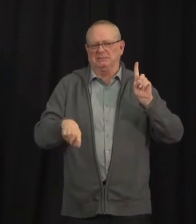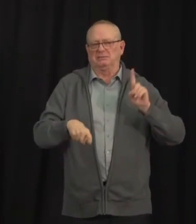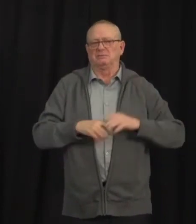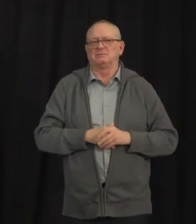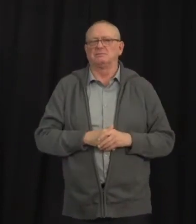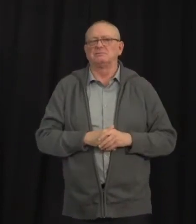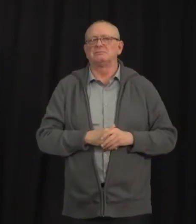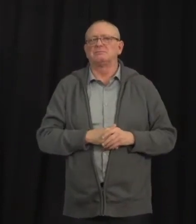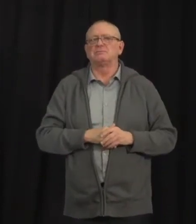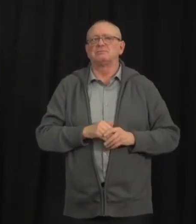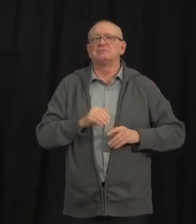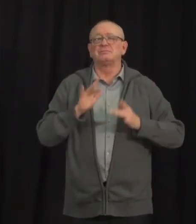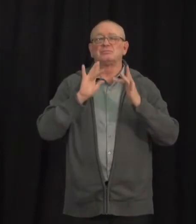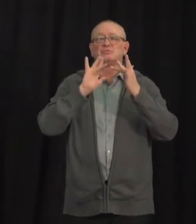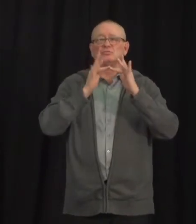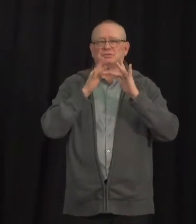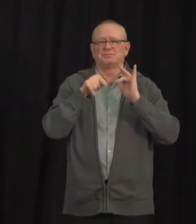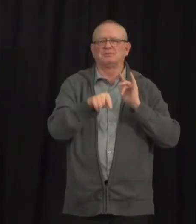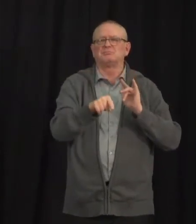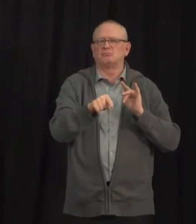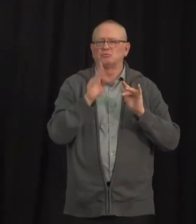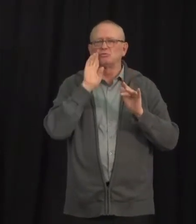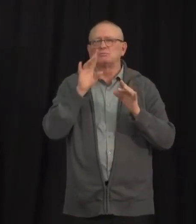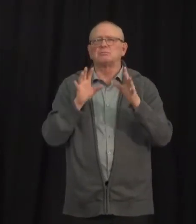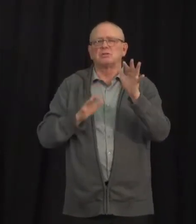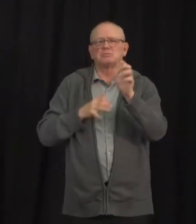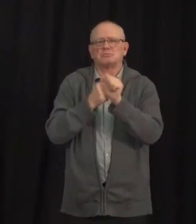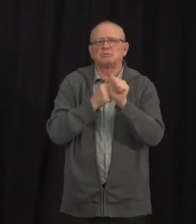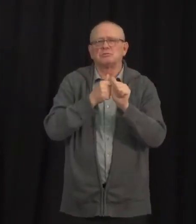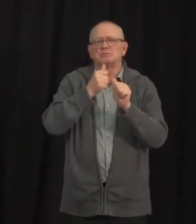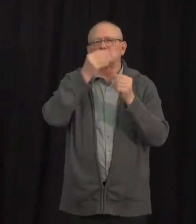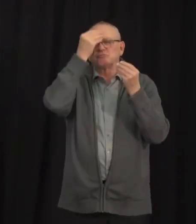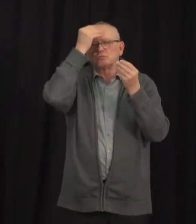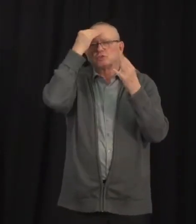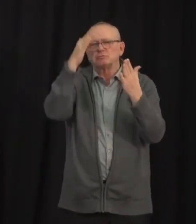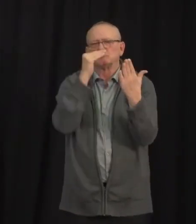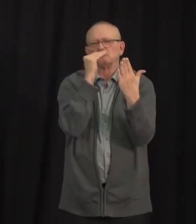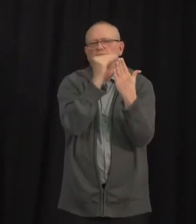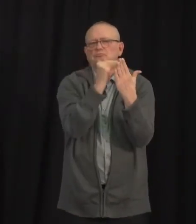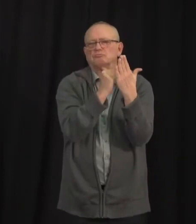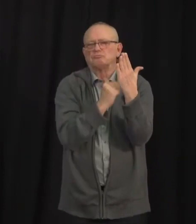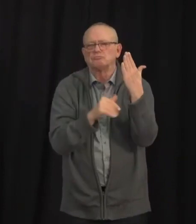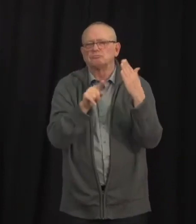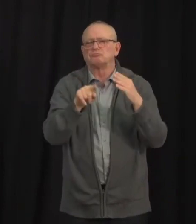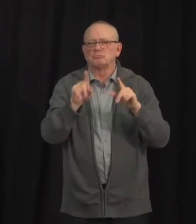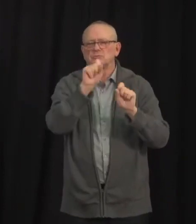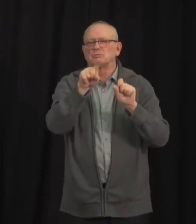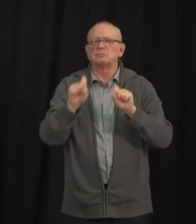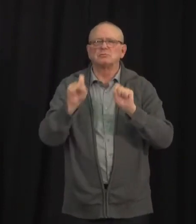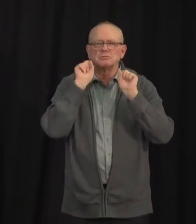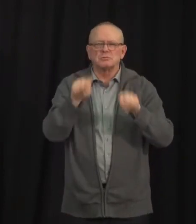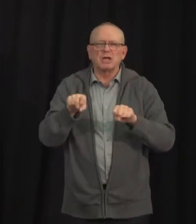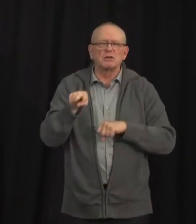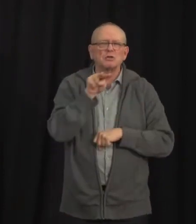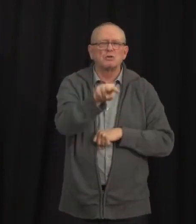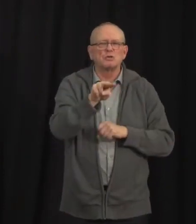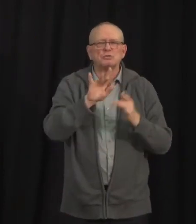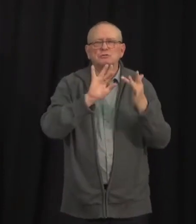activities to address these questions and we'll be having discussions with law enforcement to ensure that the rules are clear.